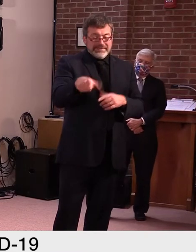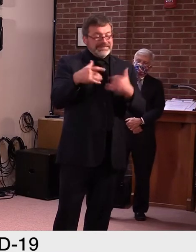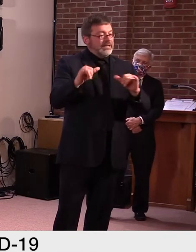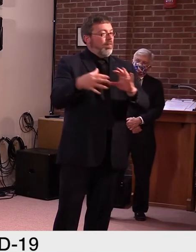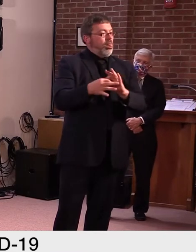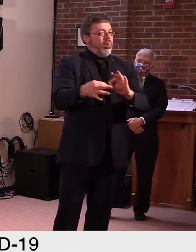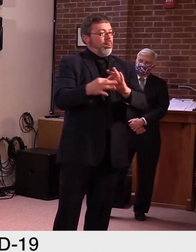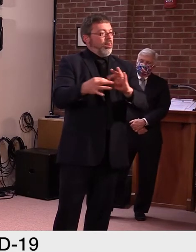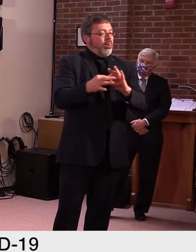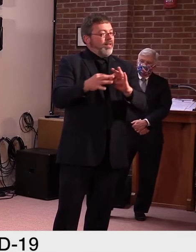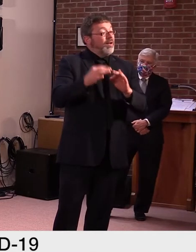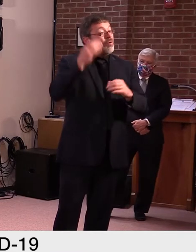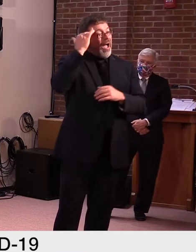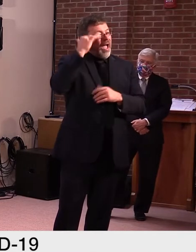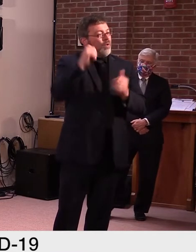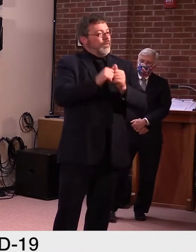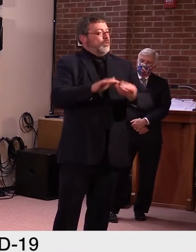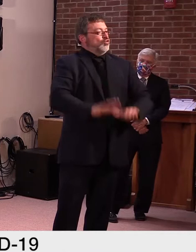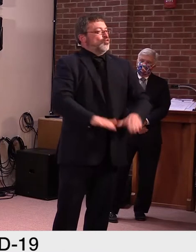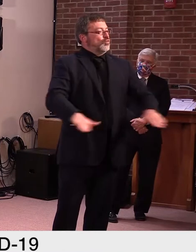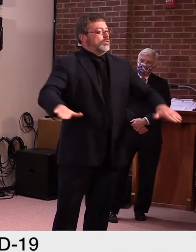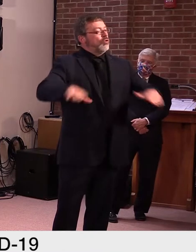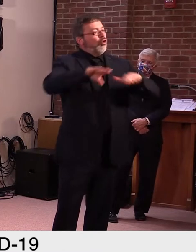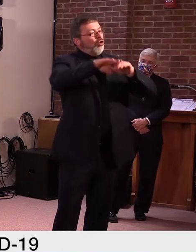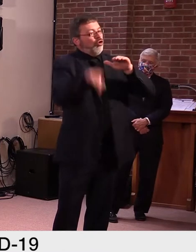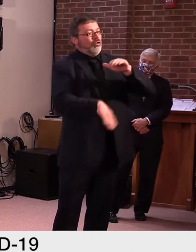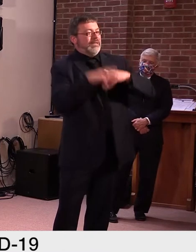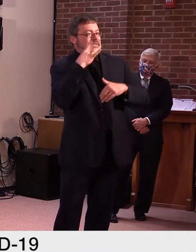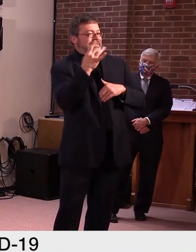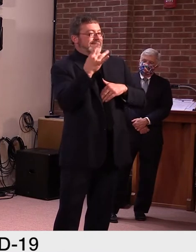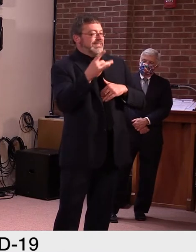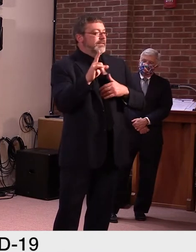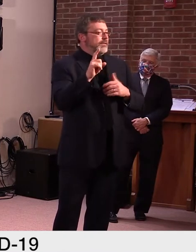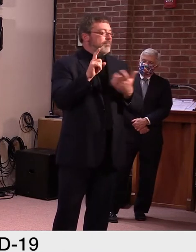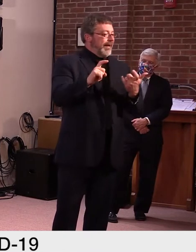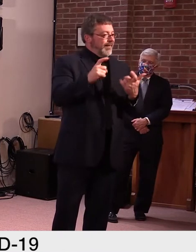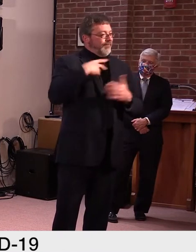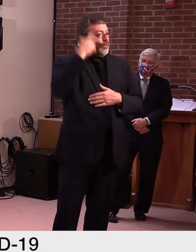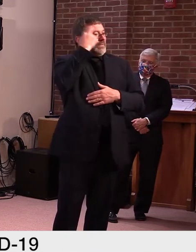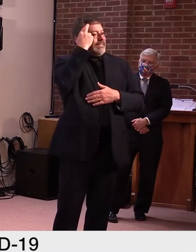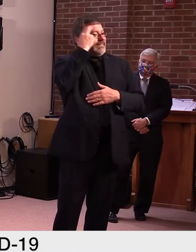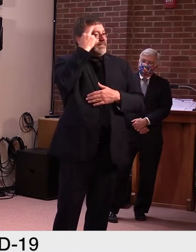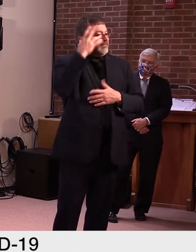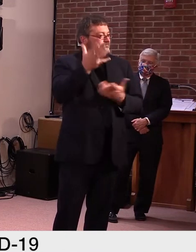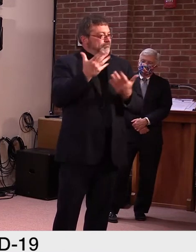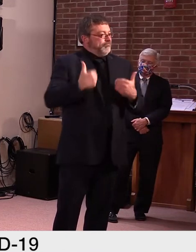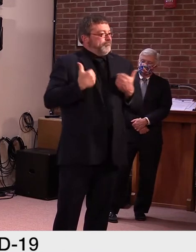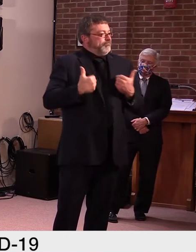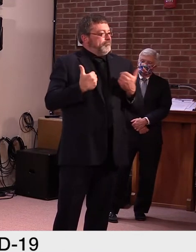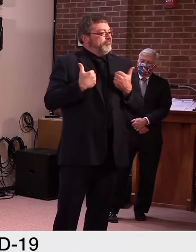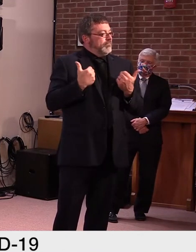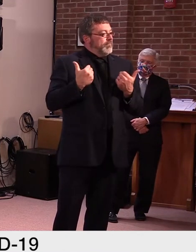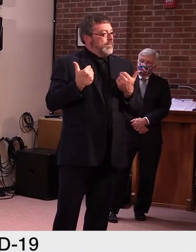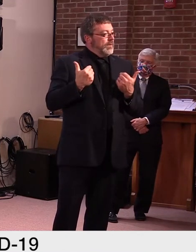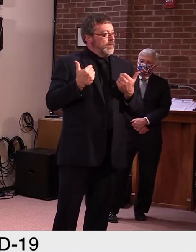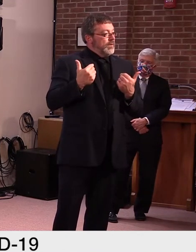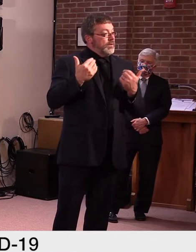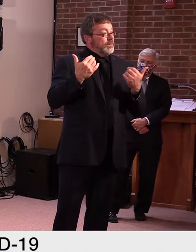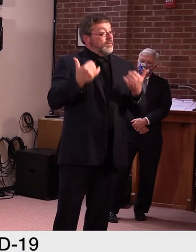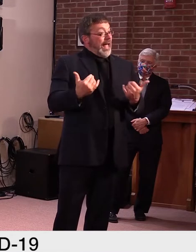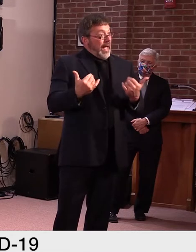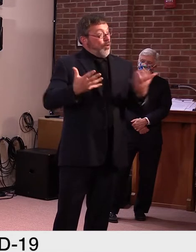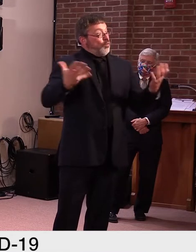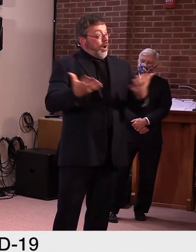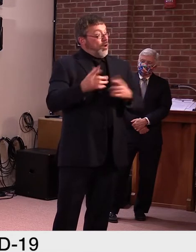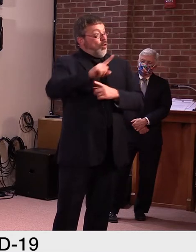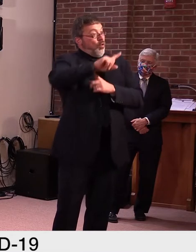the driver who killed the two people down in, uh, Charlotte and by being on the wrong side of the highway, trying not to have the